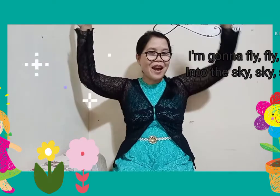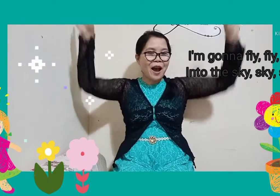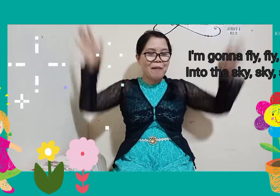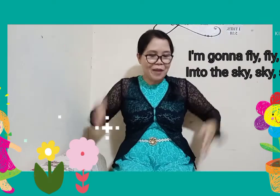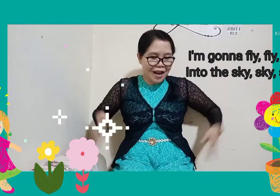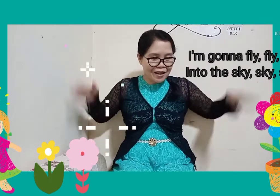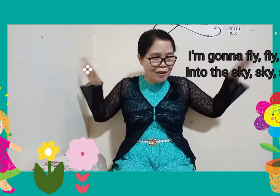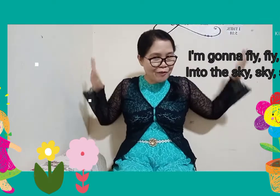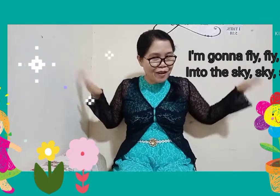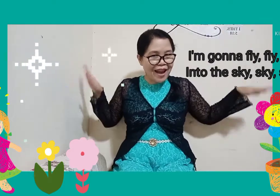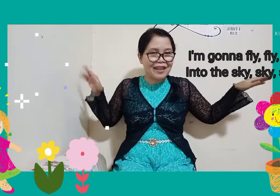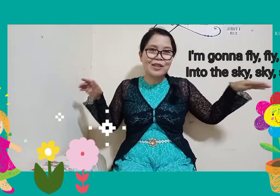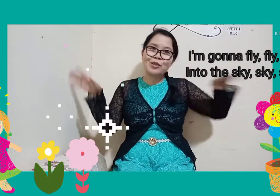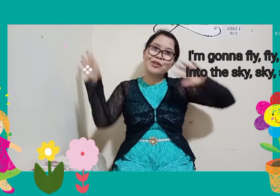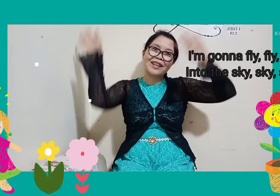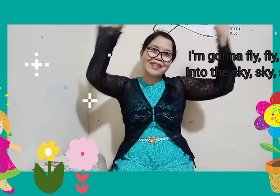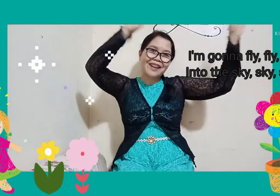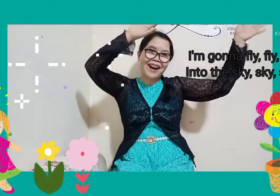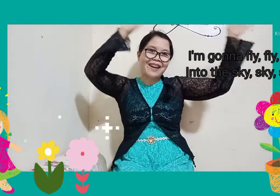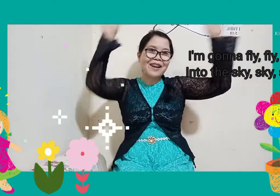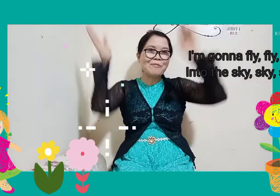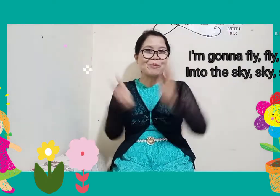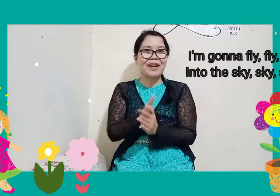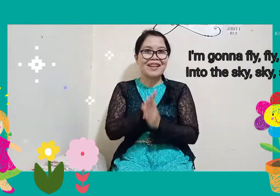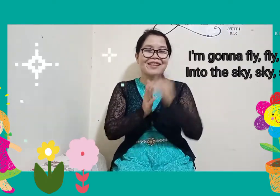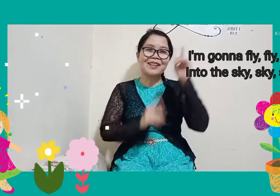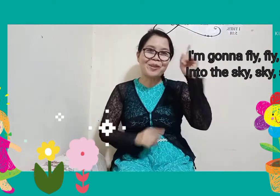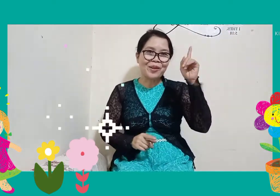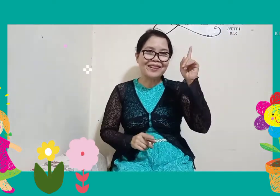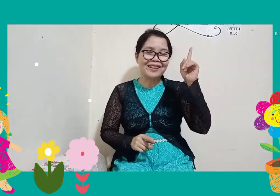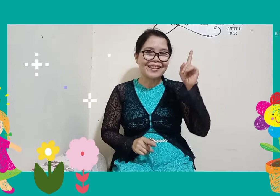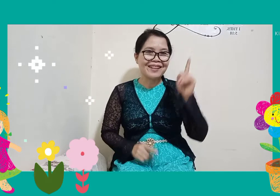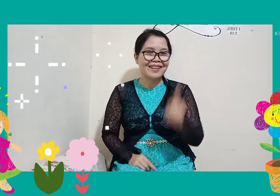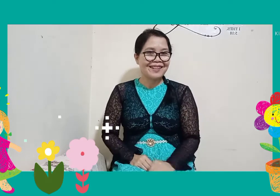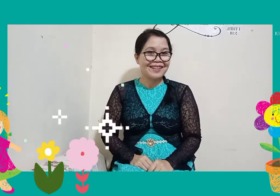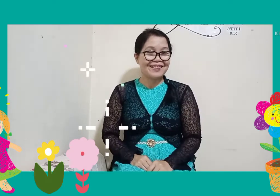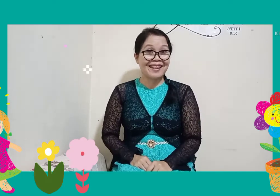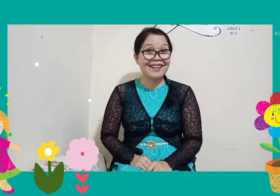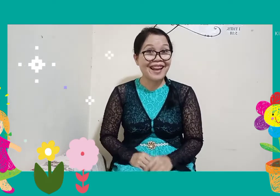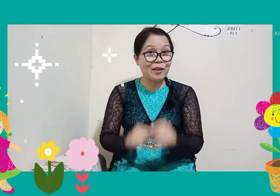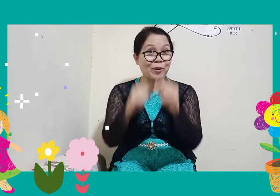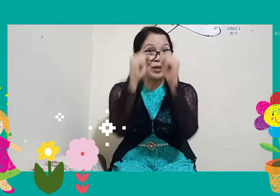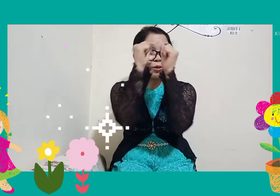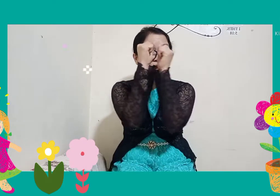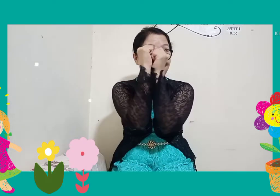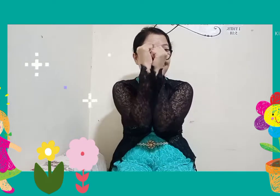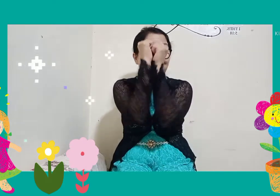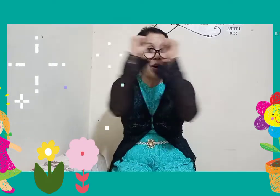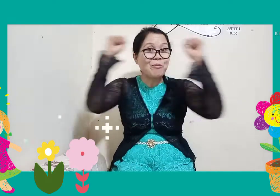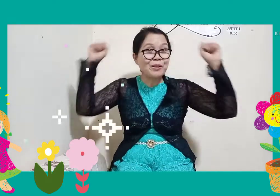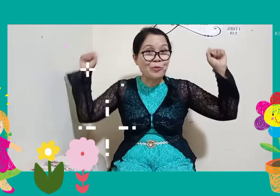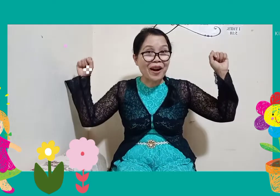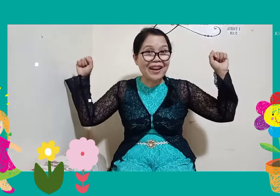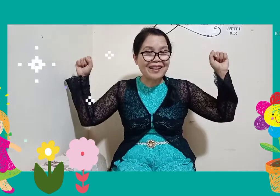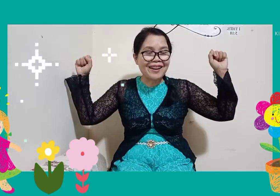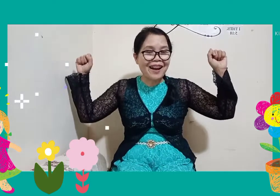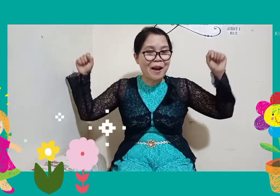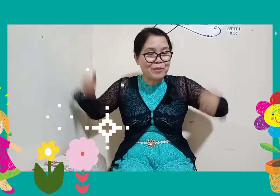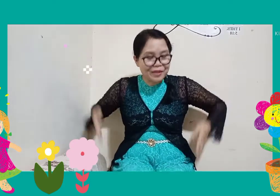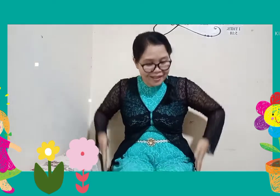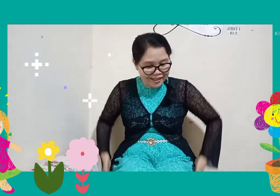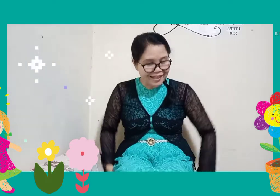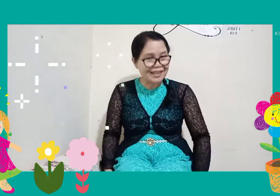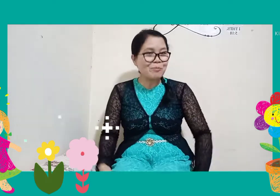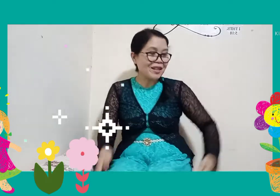sky I'm gonna fly into the sky and praise the Lord again when those gates are open wide